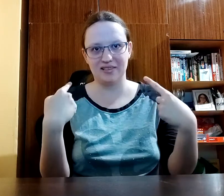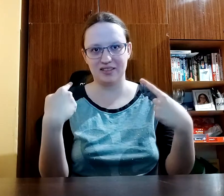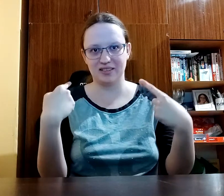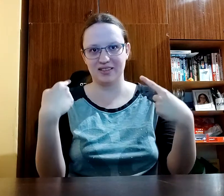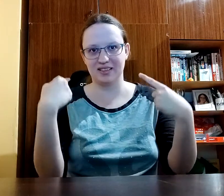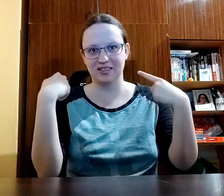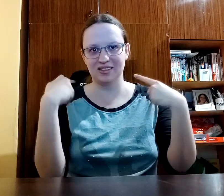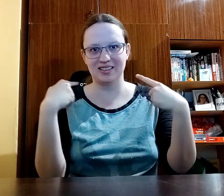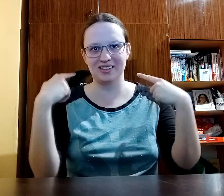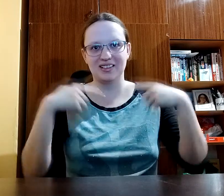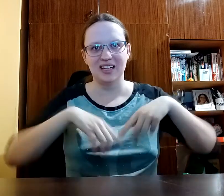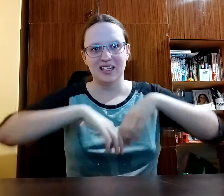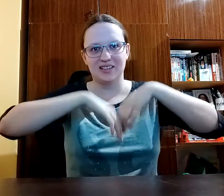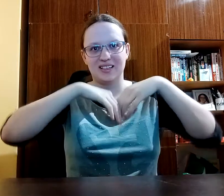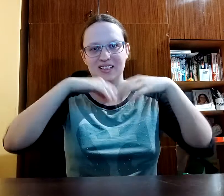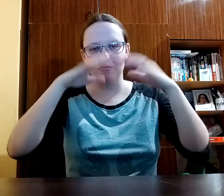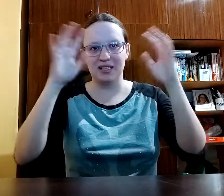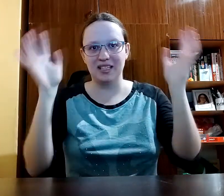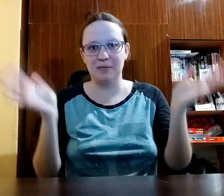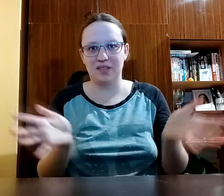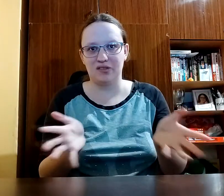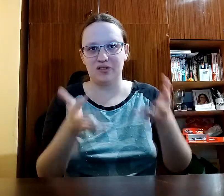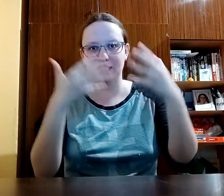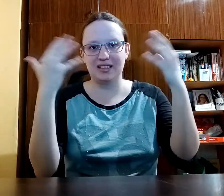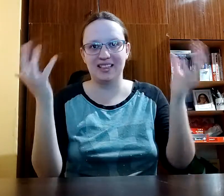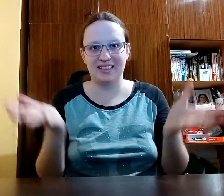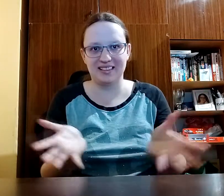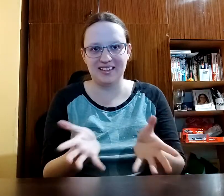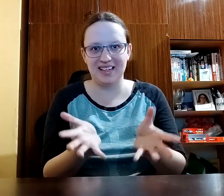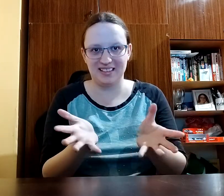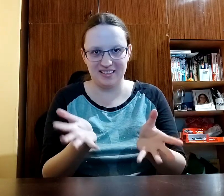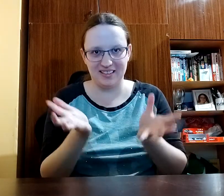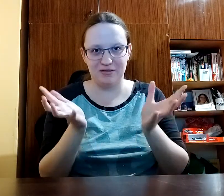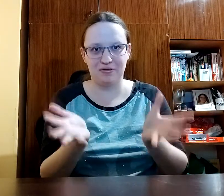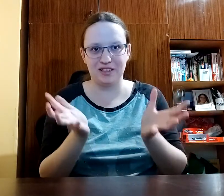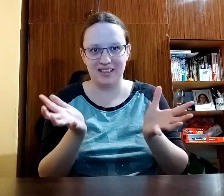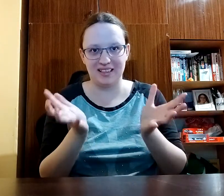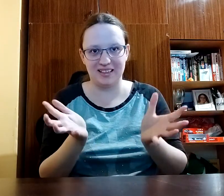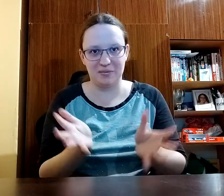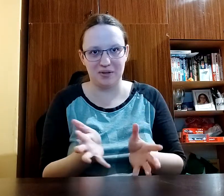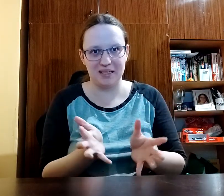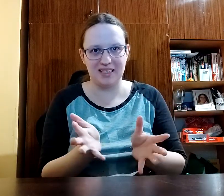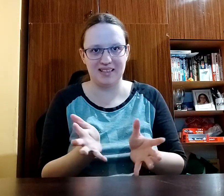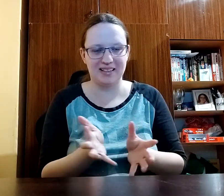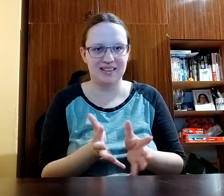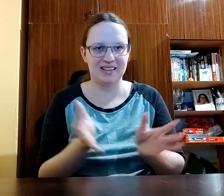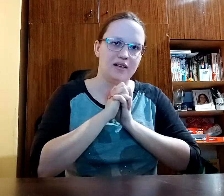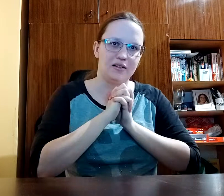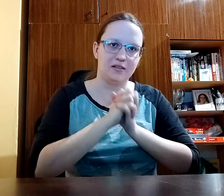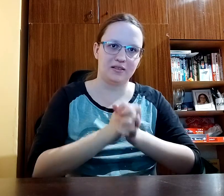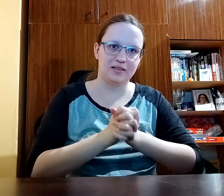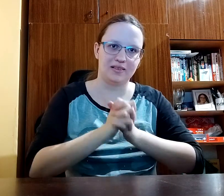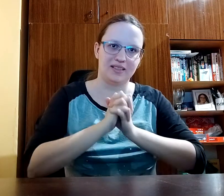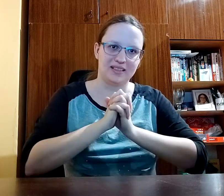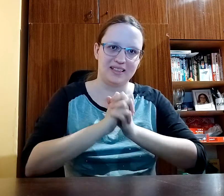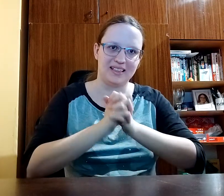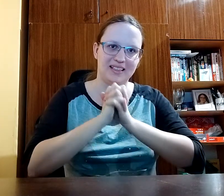so it's good to for example name the fear the anxiety you feel at the moment and also the second